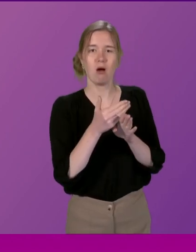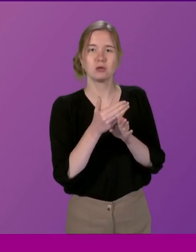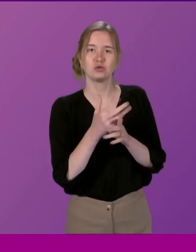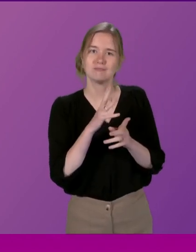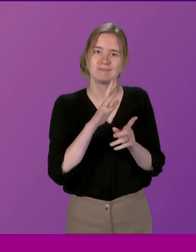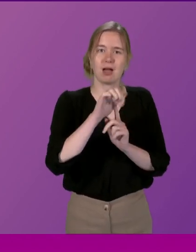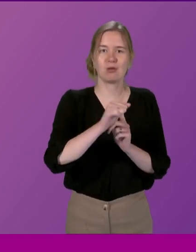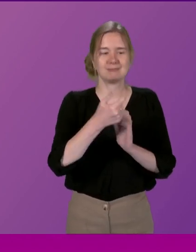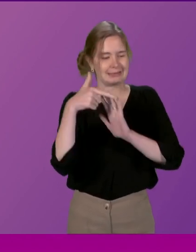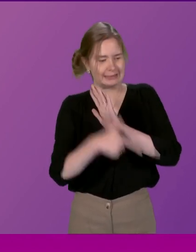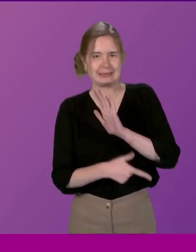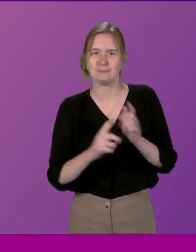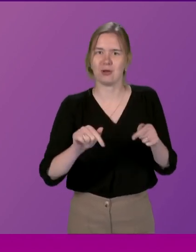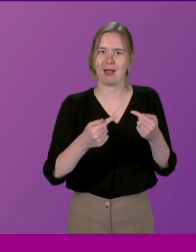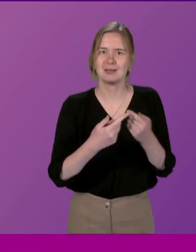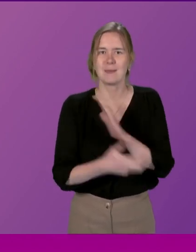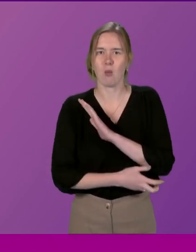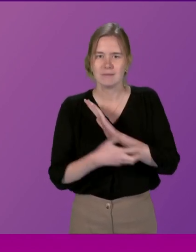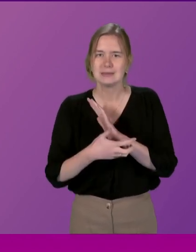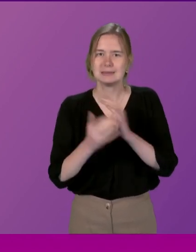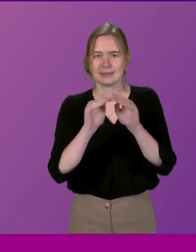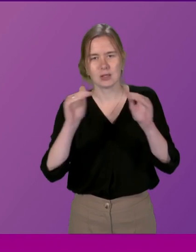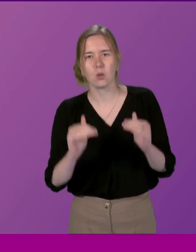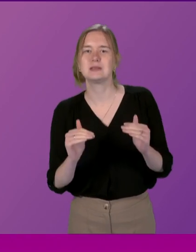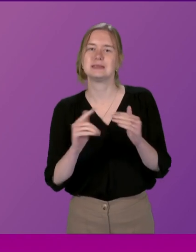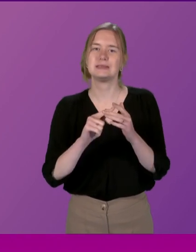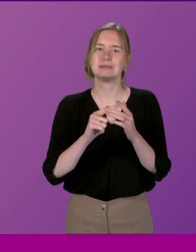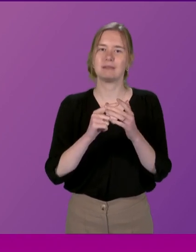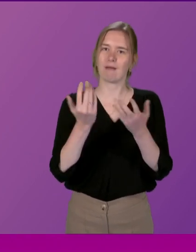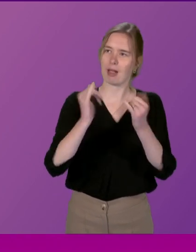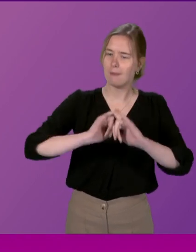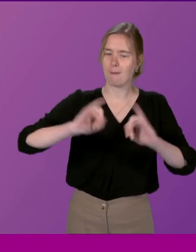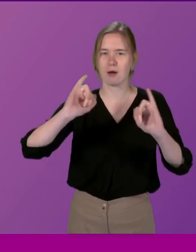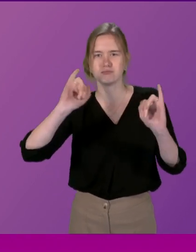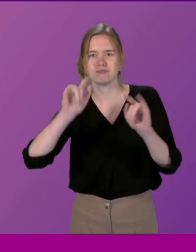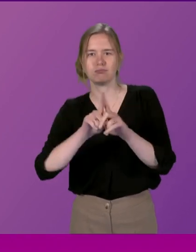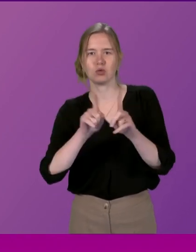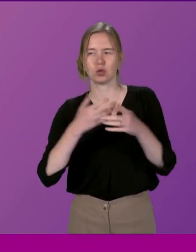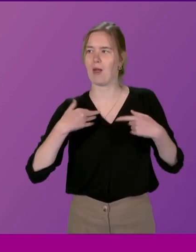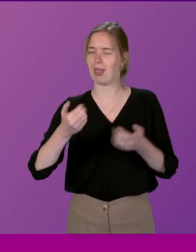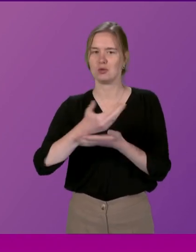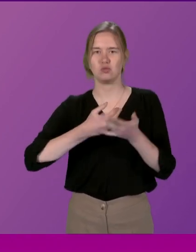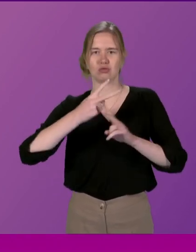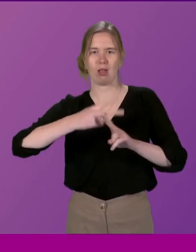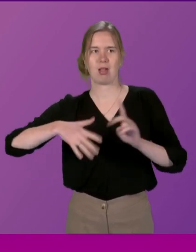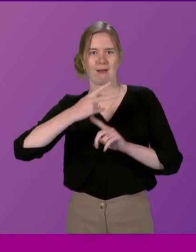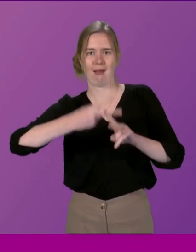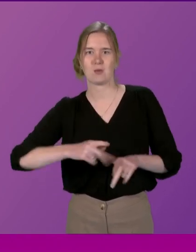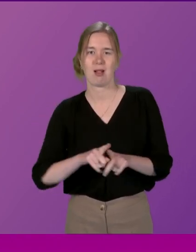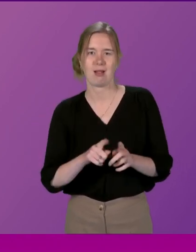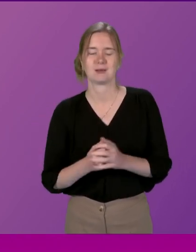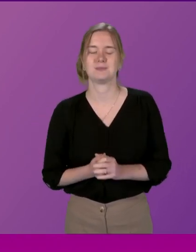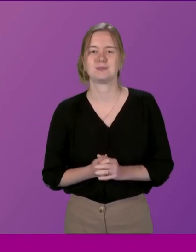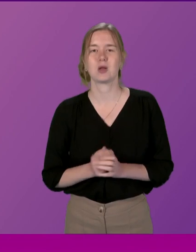some of our deepest challenges such as poverty, inequality, climate, emergency and reforms to health and social care On the 4th of